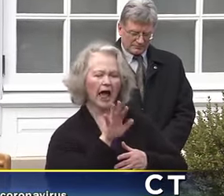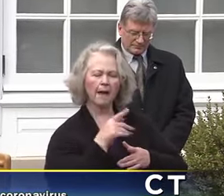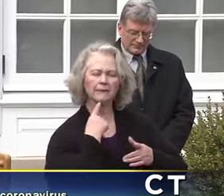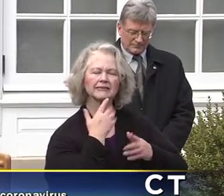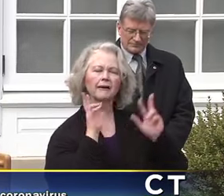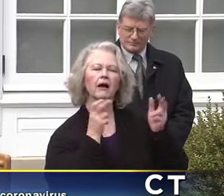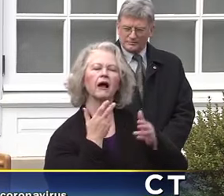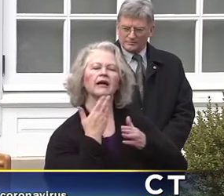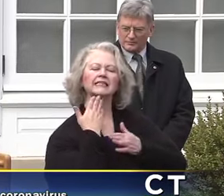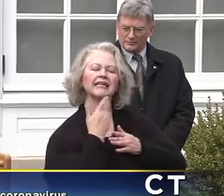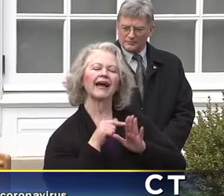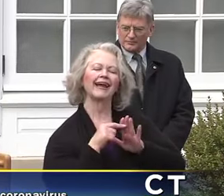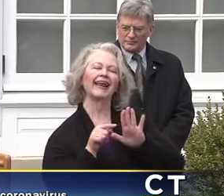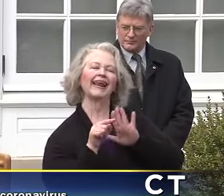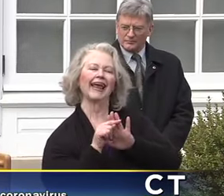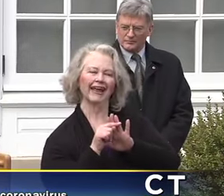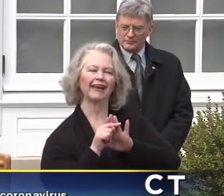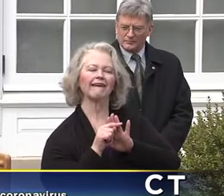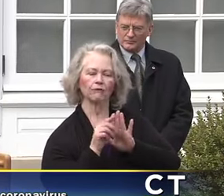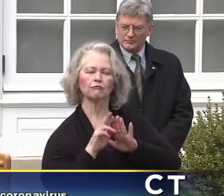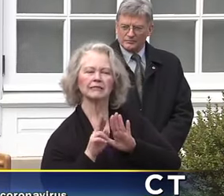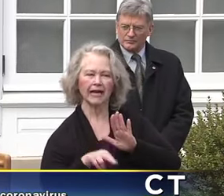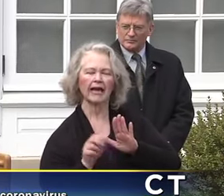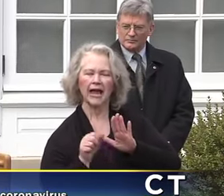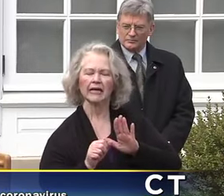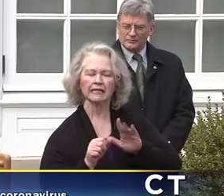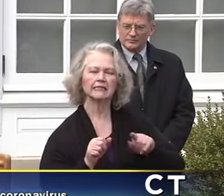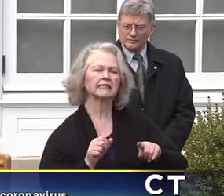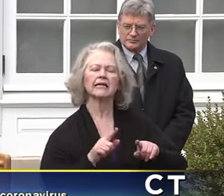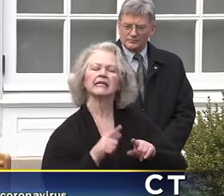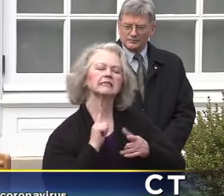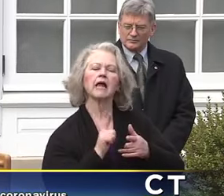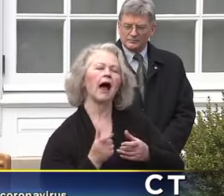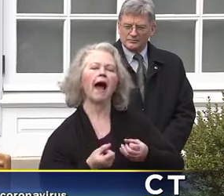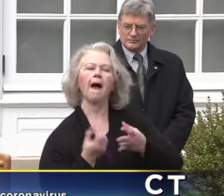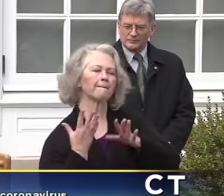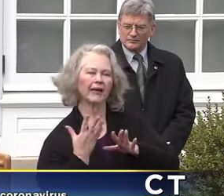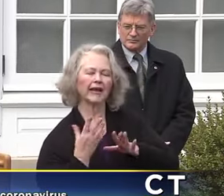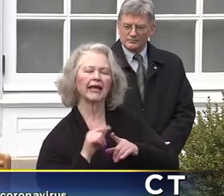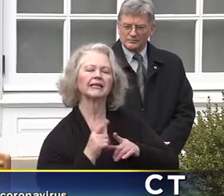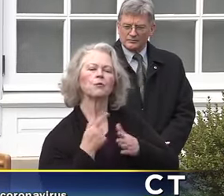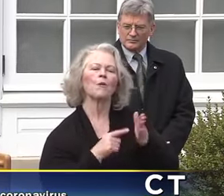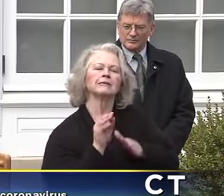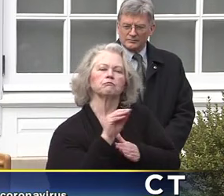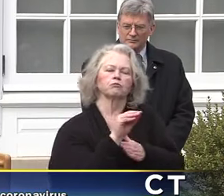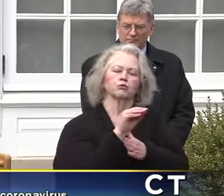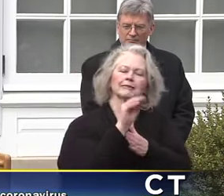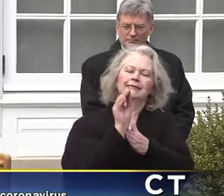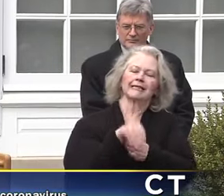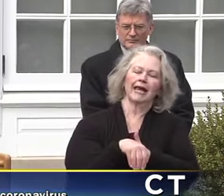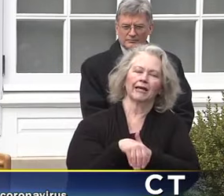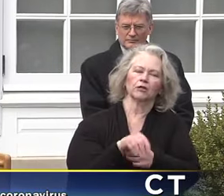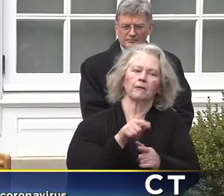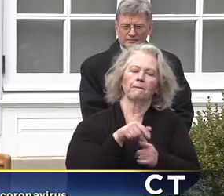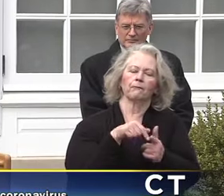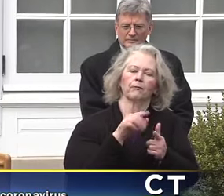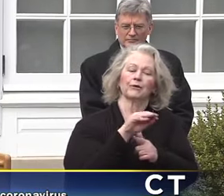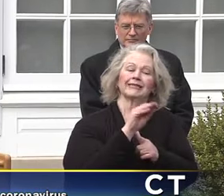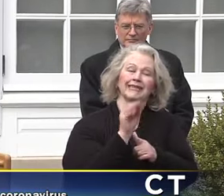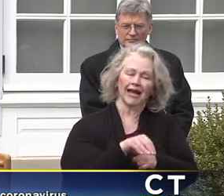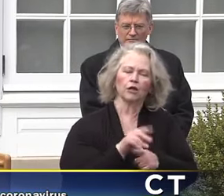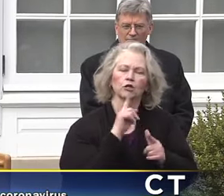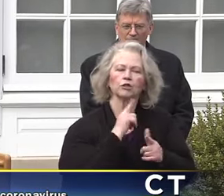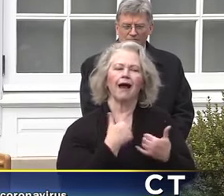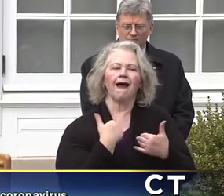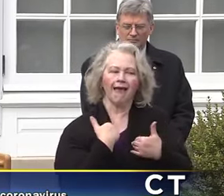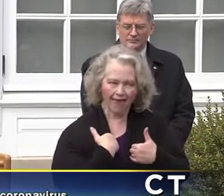most important thing is not the number of tests, but the percentage of tests that are positive. That's the key. And for